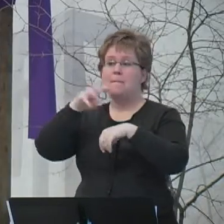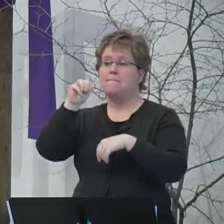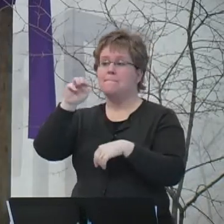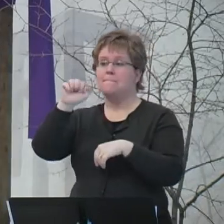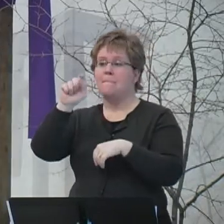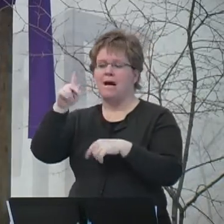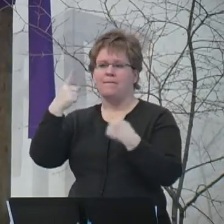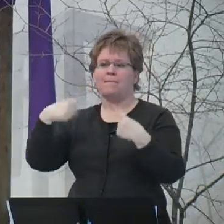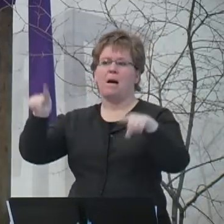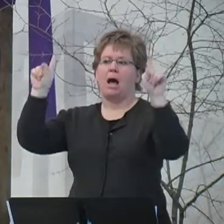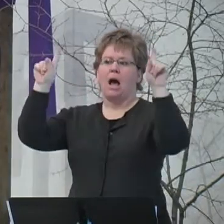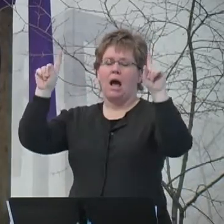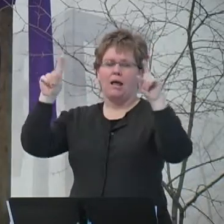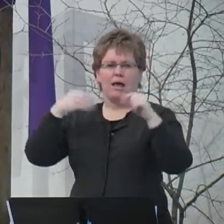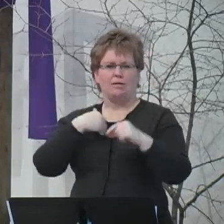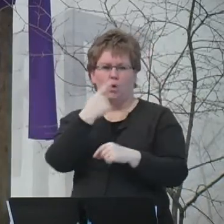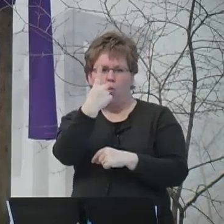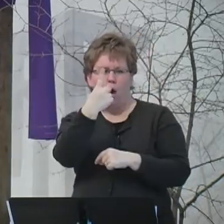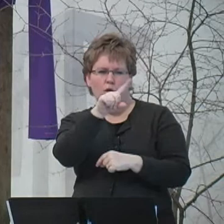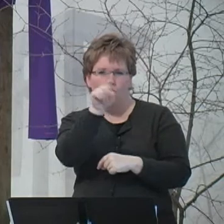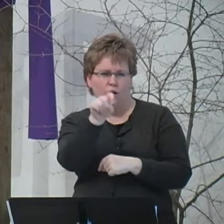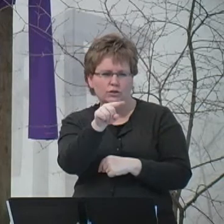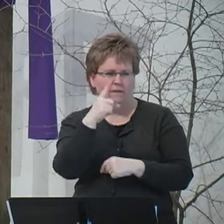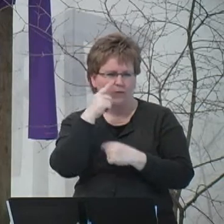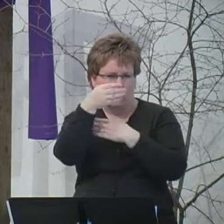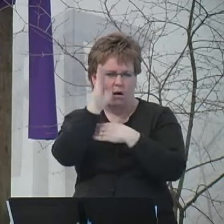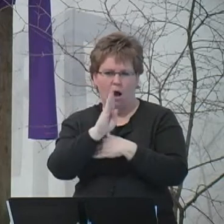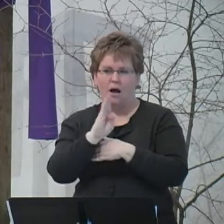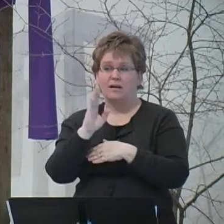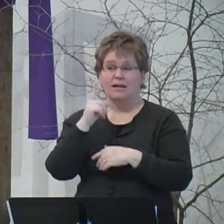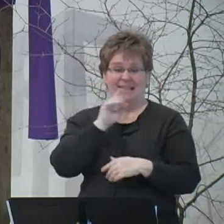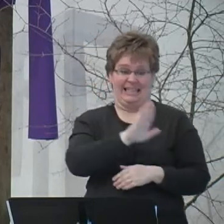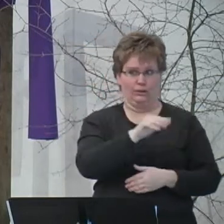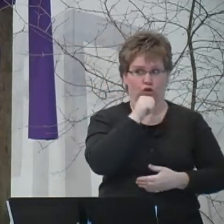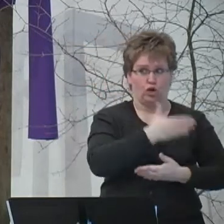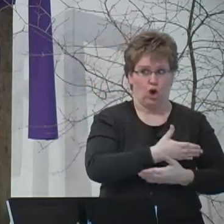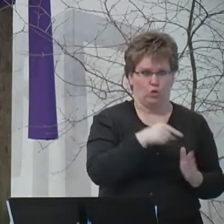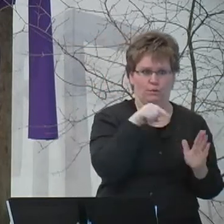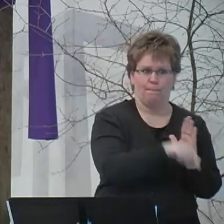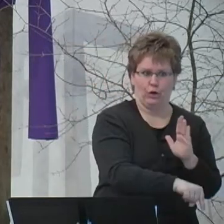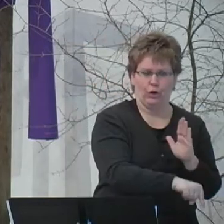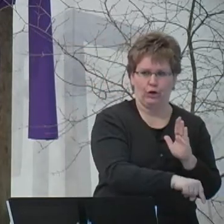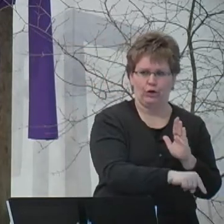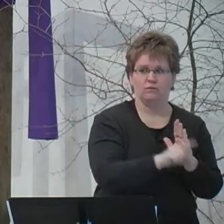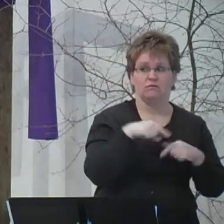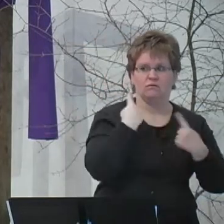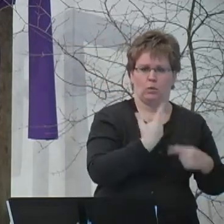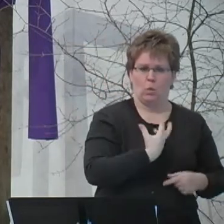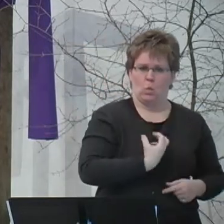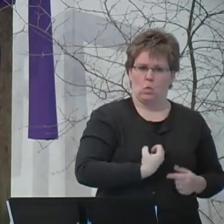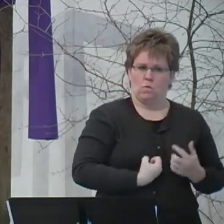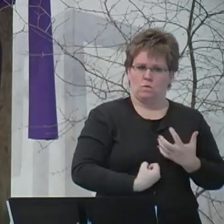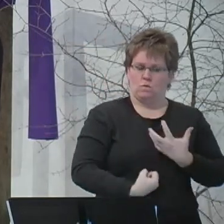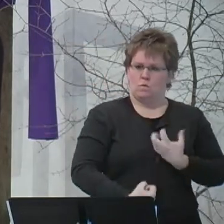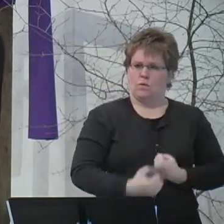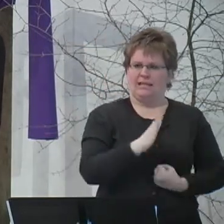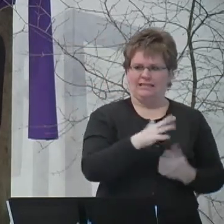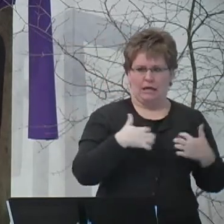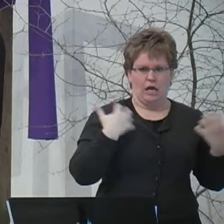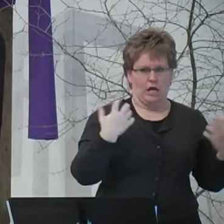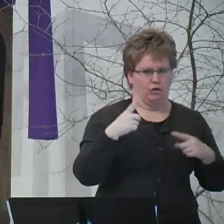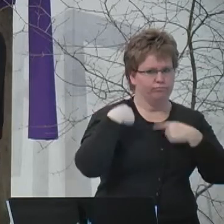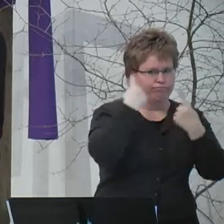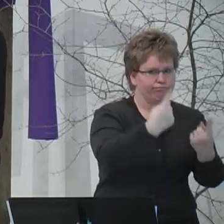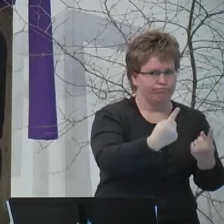expression to all of his questions and doubts about God since the murder of his daughter, Missy. And he says this question to God